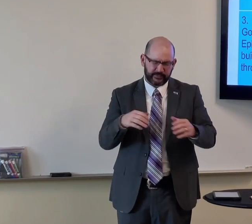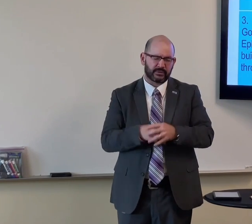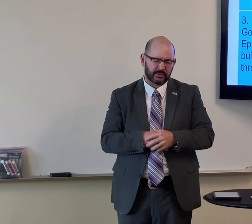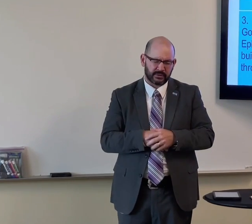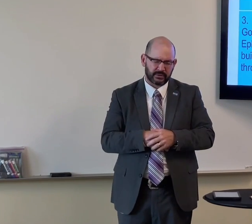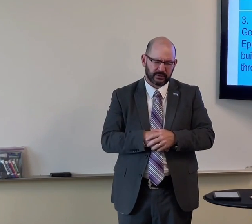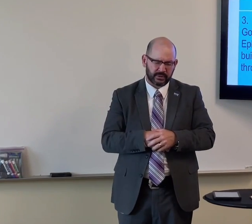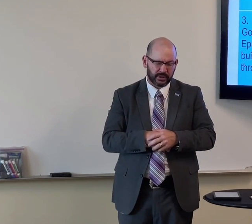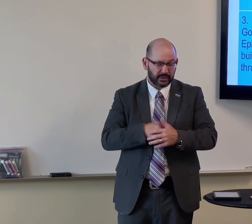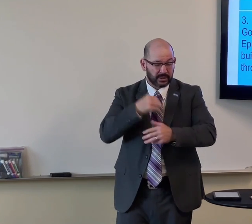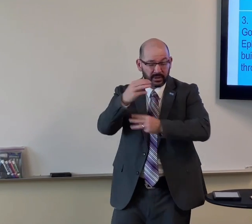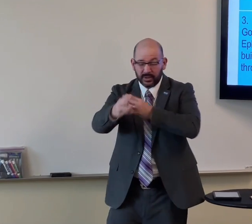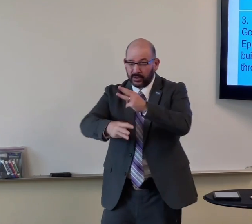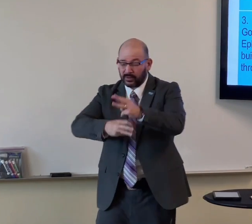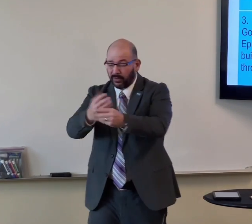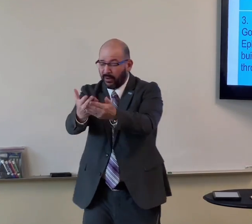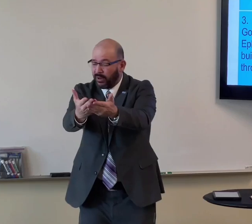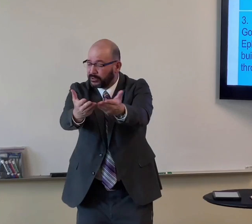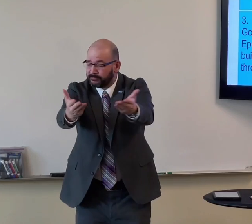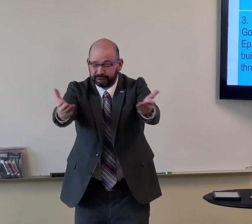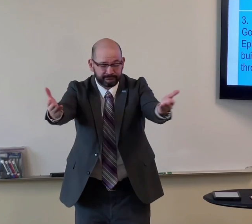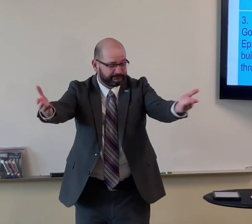that we could become Christians the world